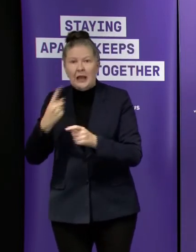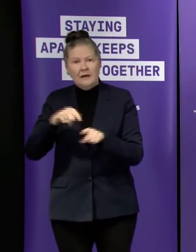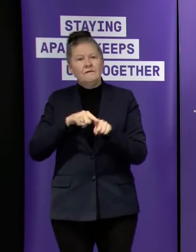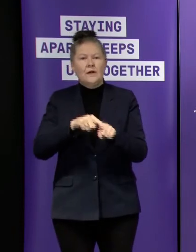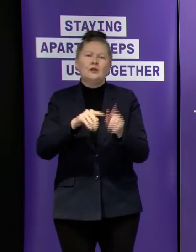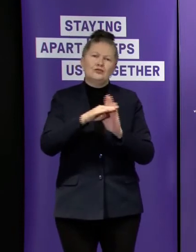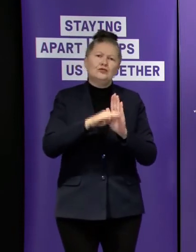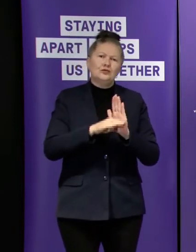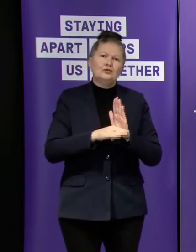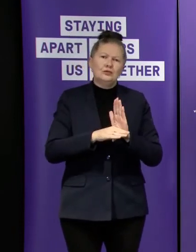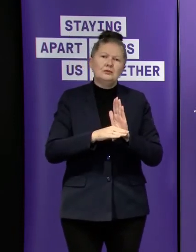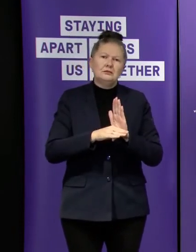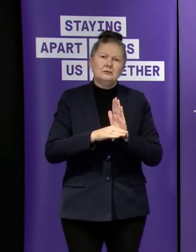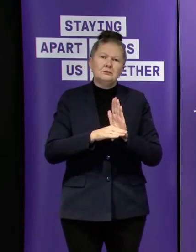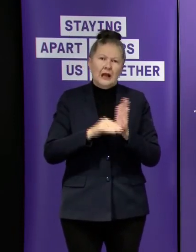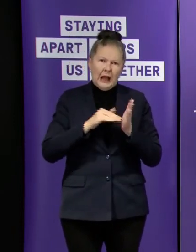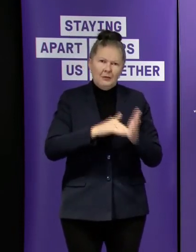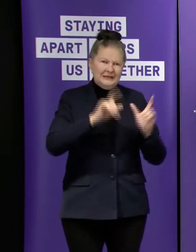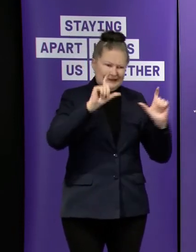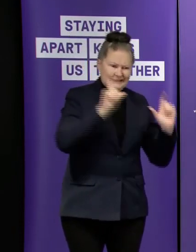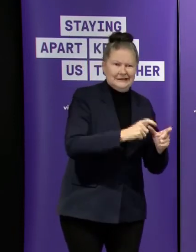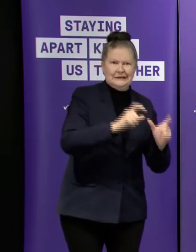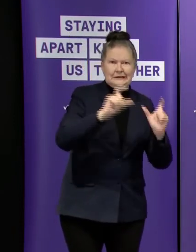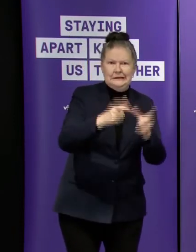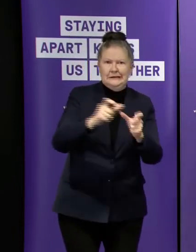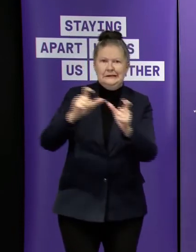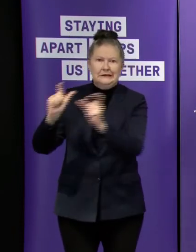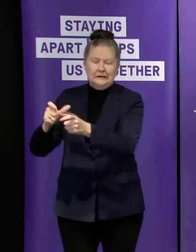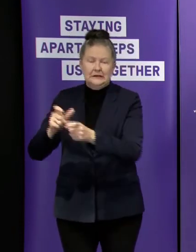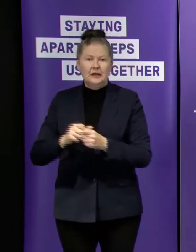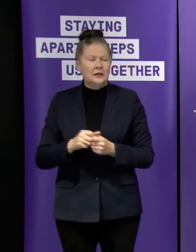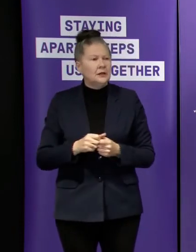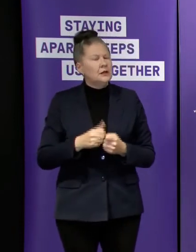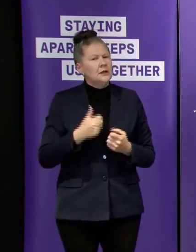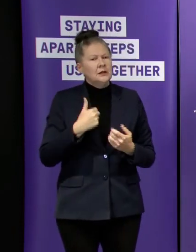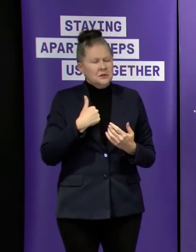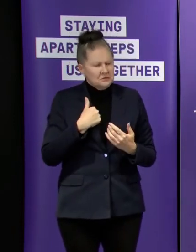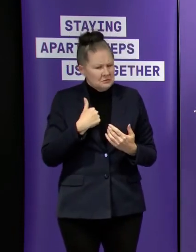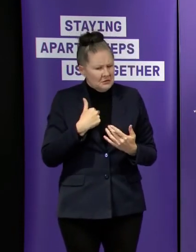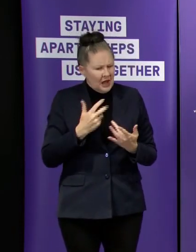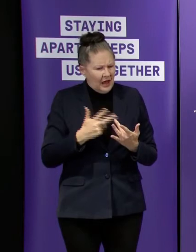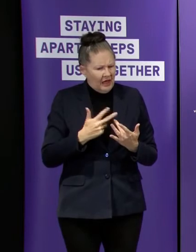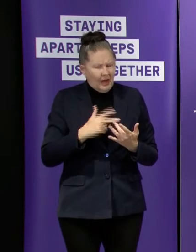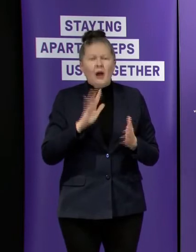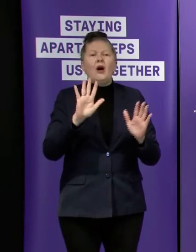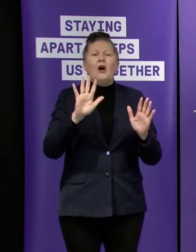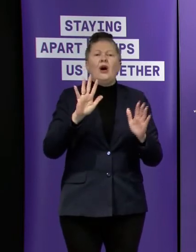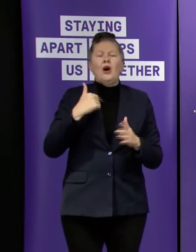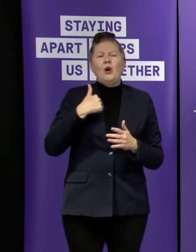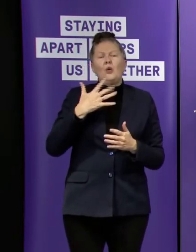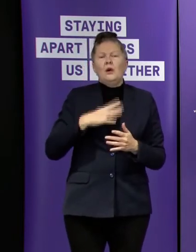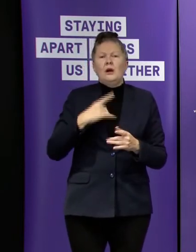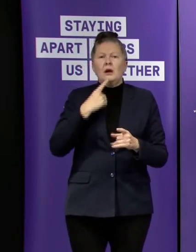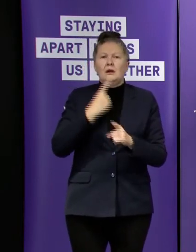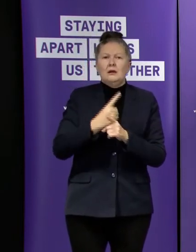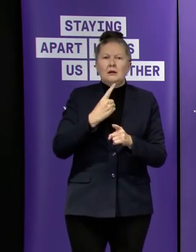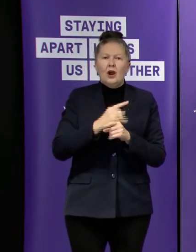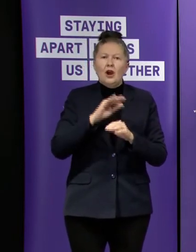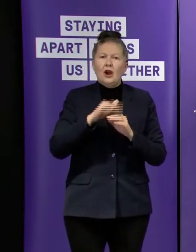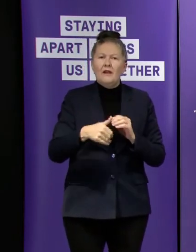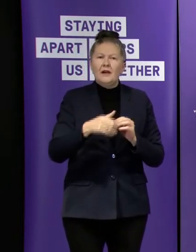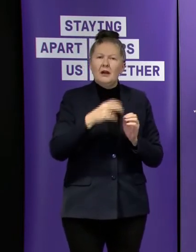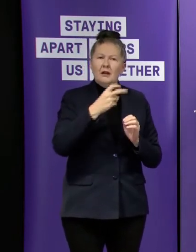i i don't know that i have any other also i'll just do the very broadly the aged care